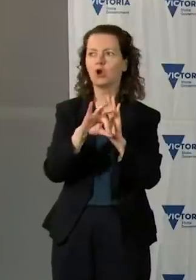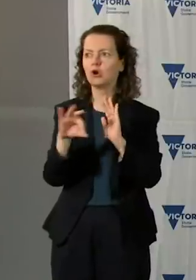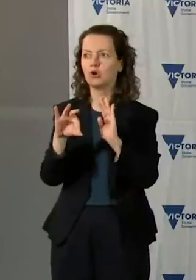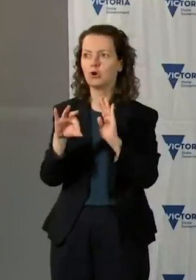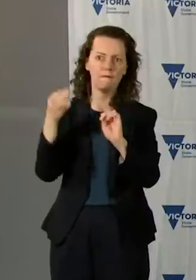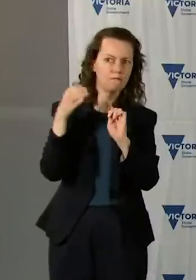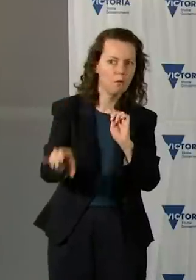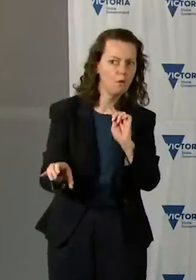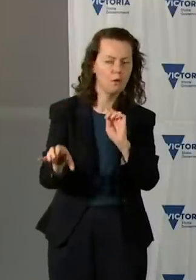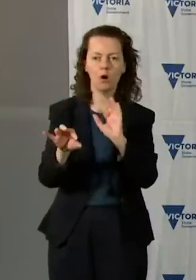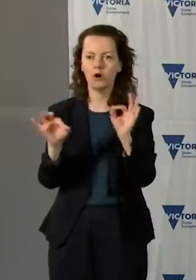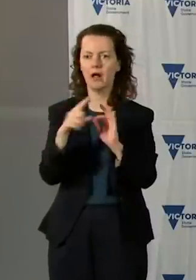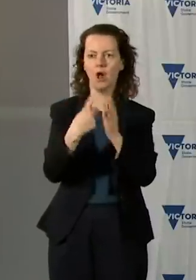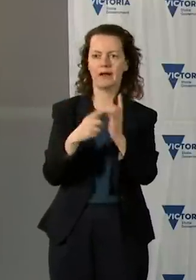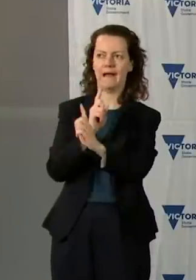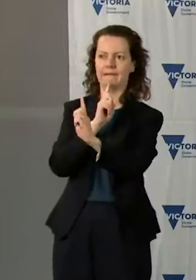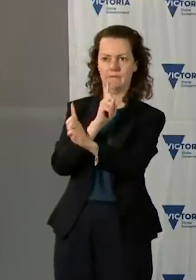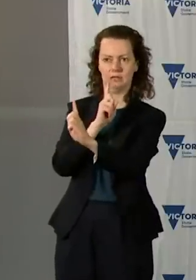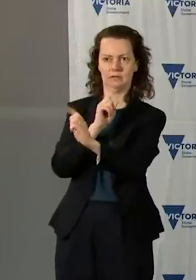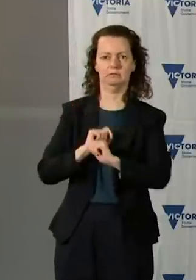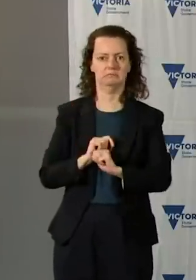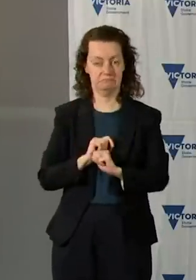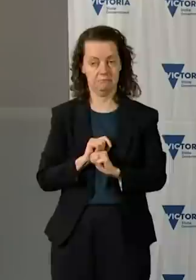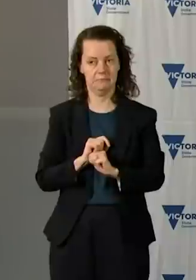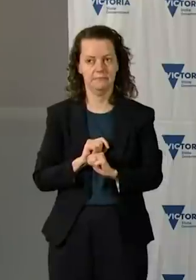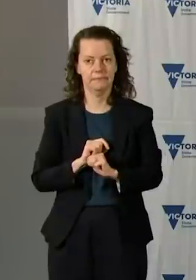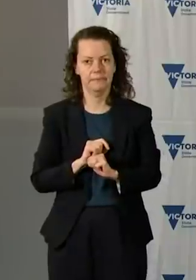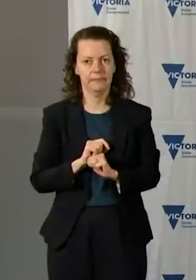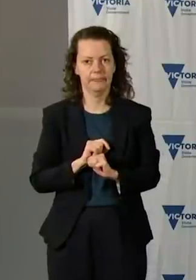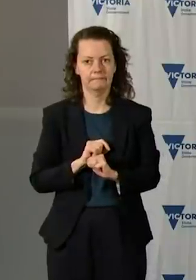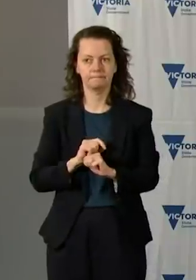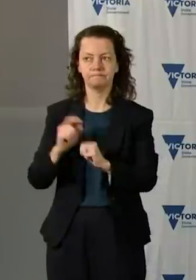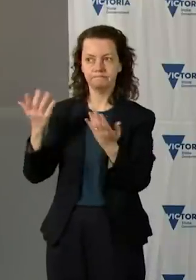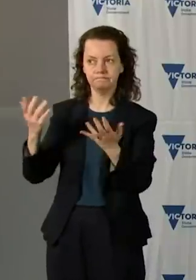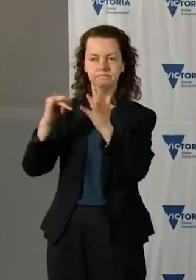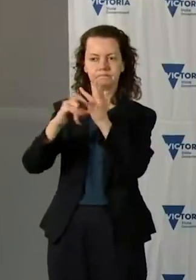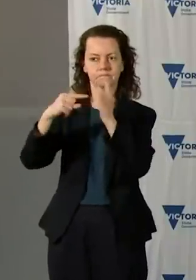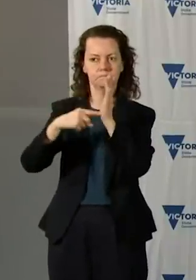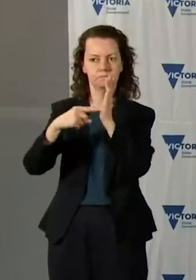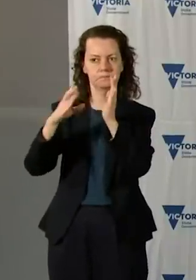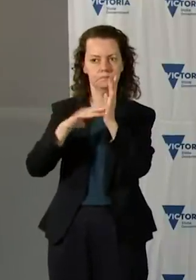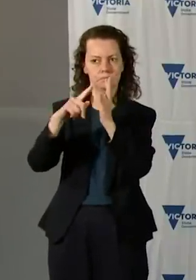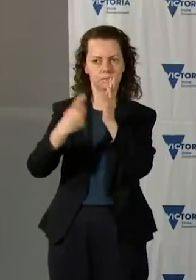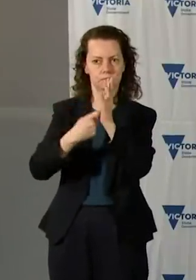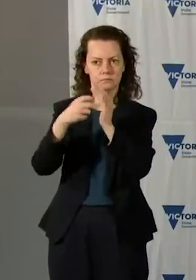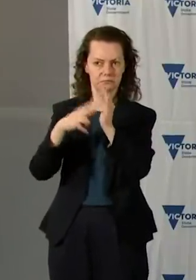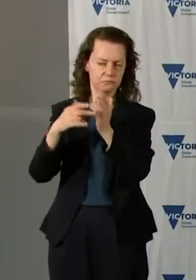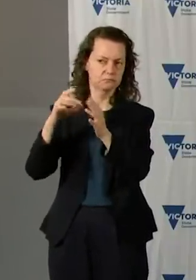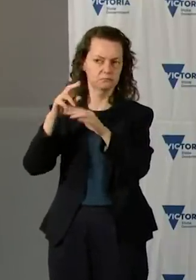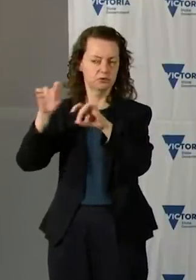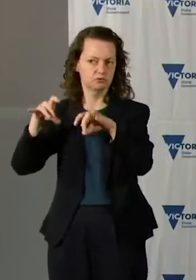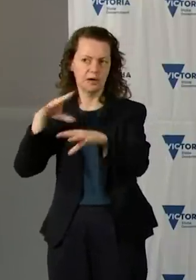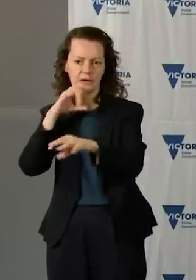experts in their field, and they respond to the inquiries and the issues that governments